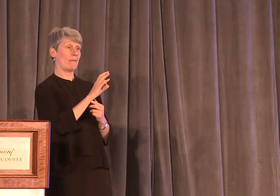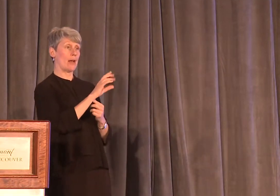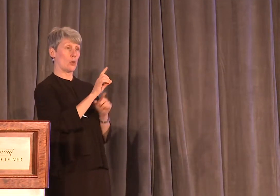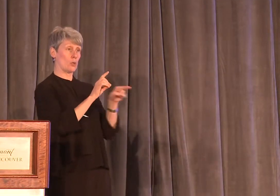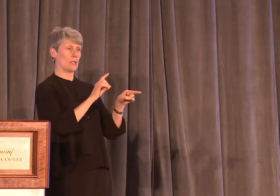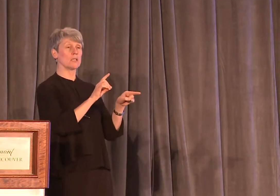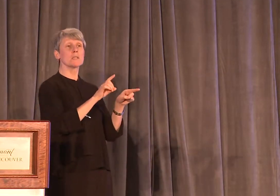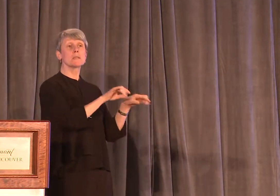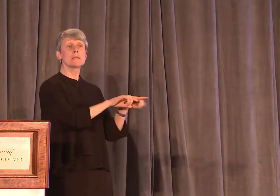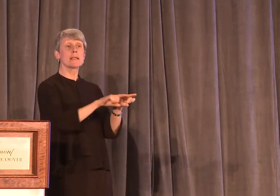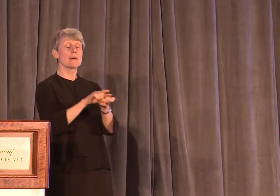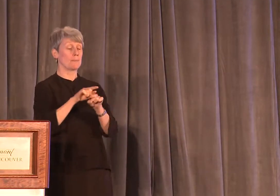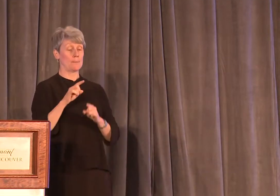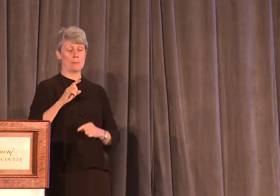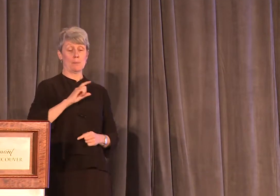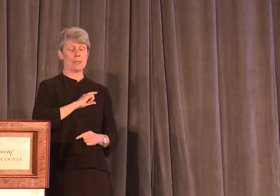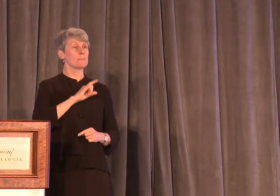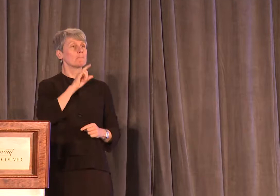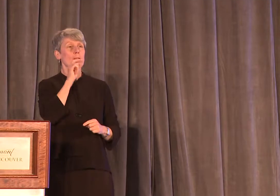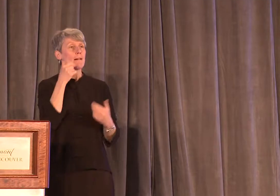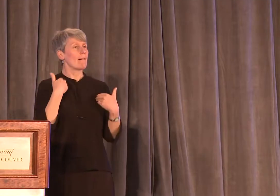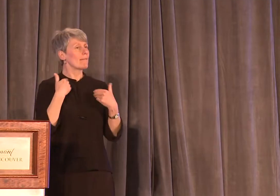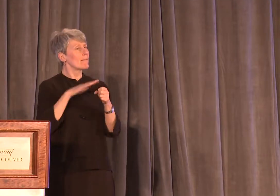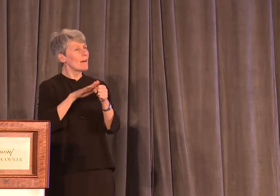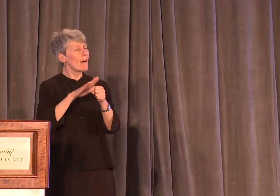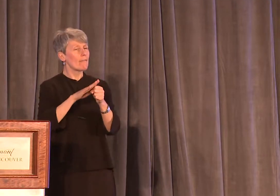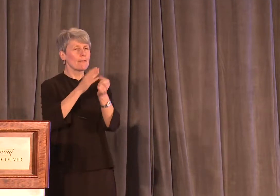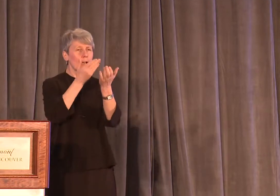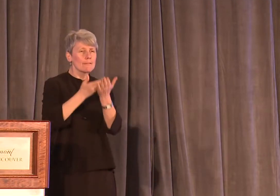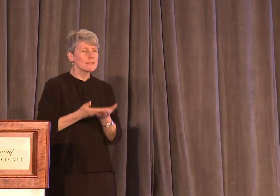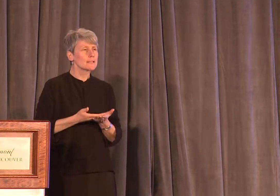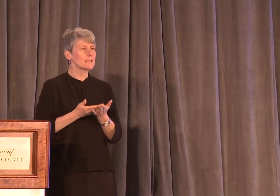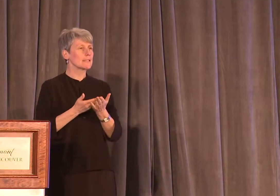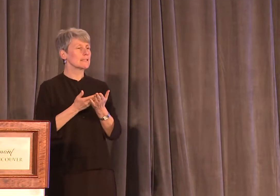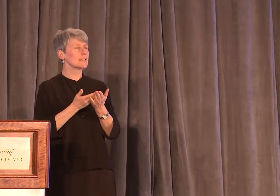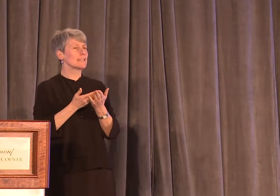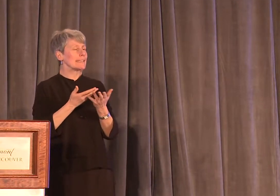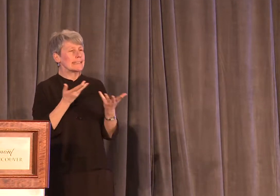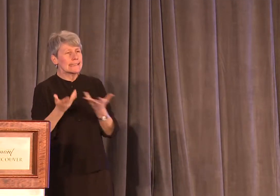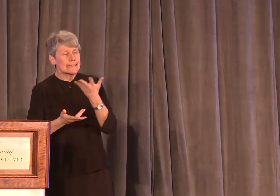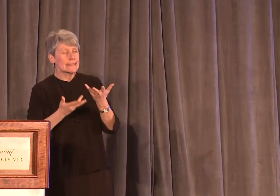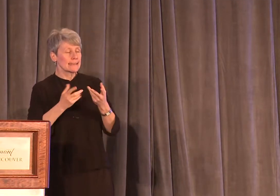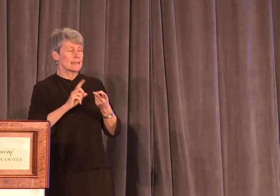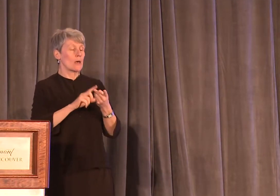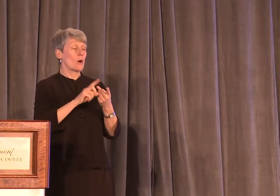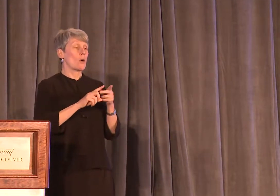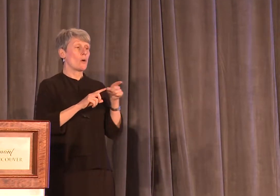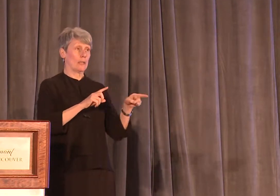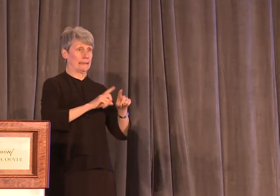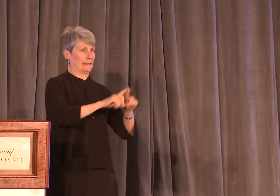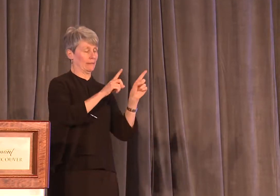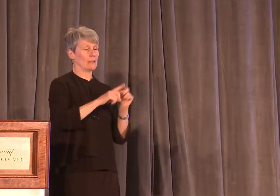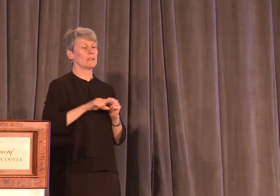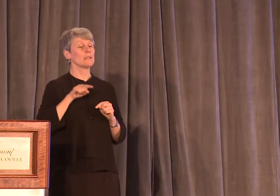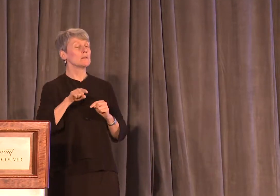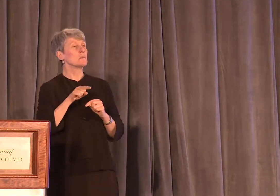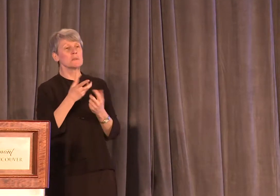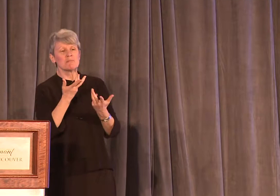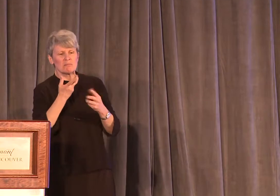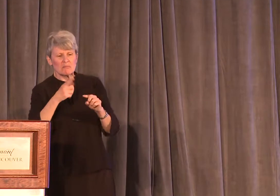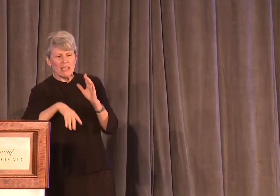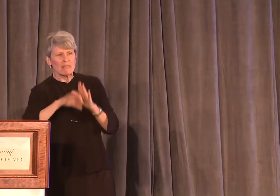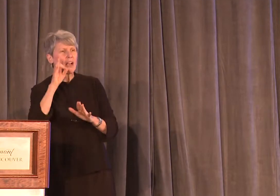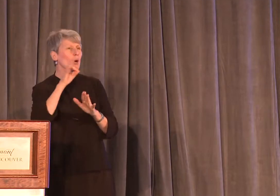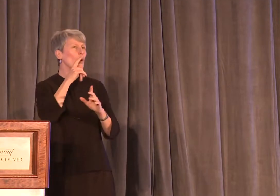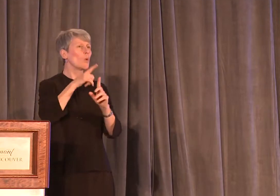as when police don't have enough evidence to lay a charge, and unfounded cases are not cases where they simply can't find